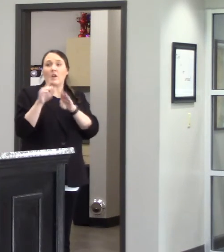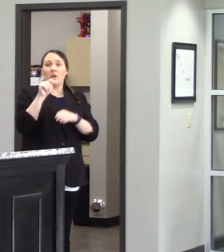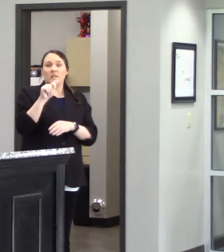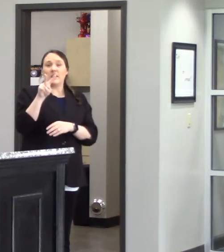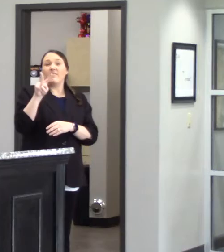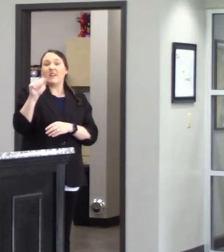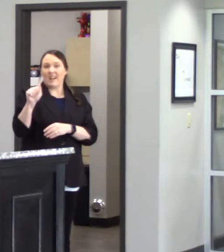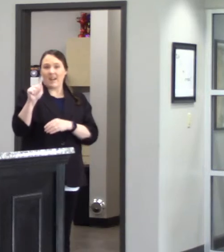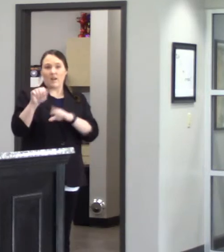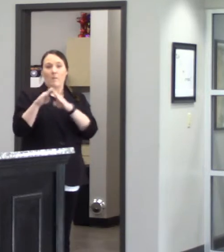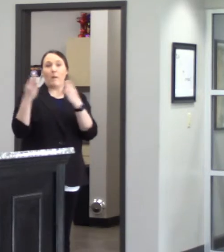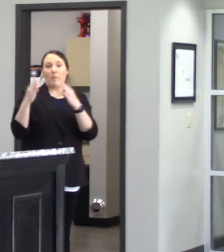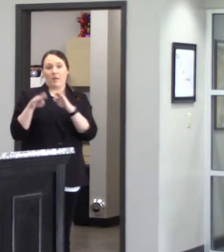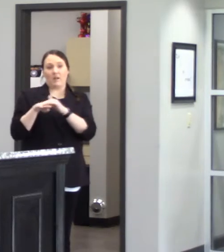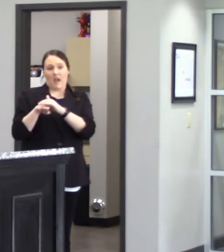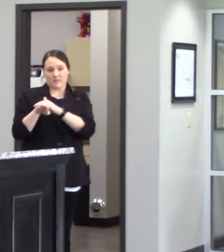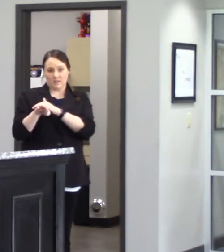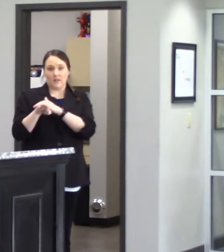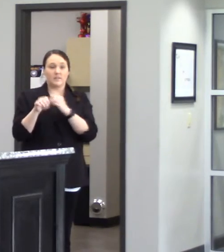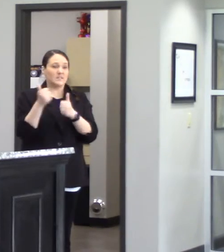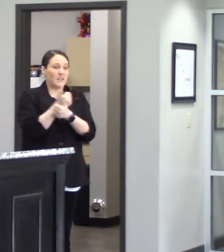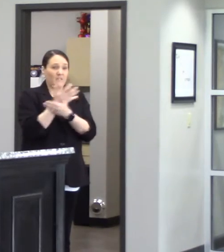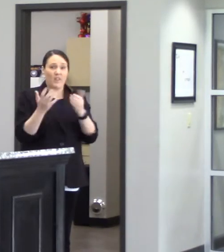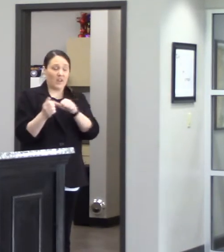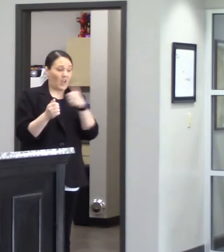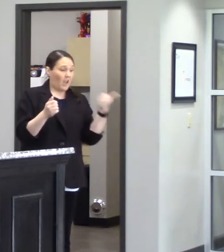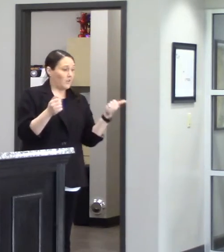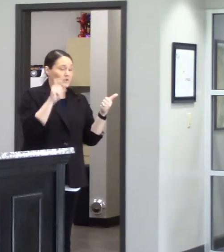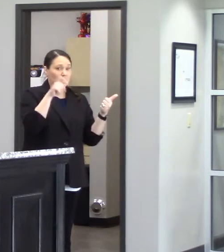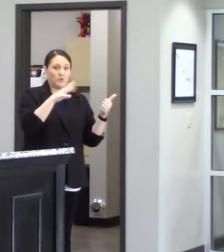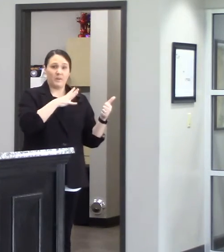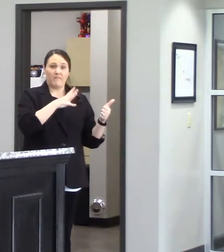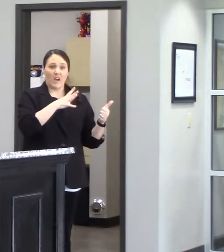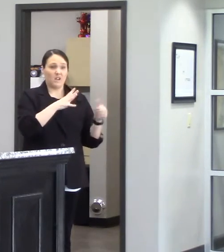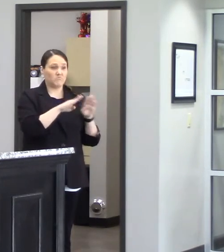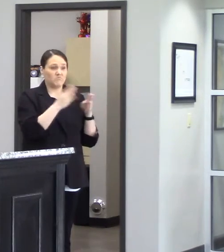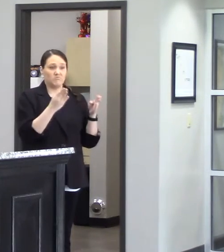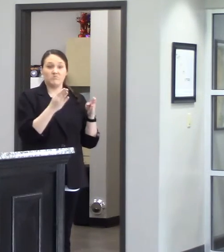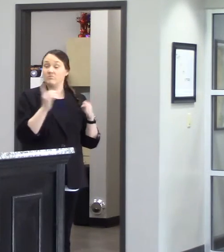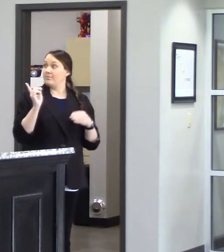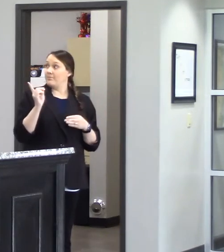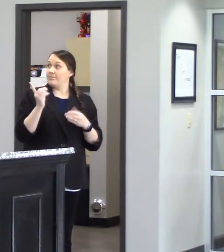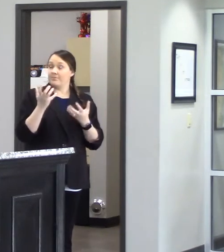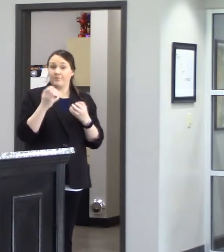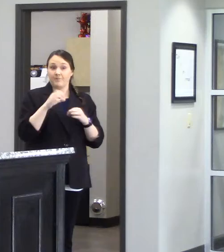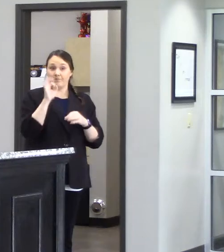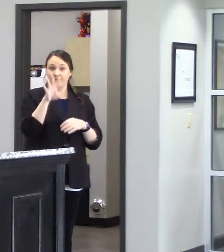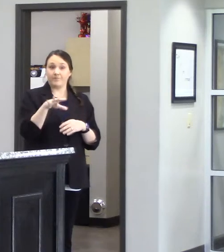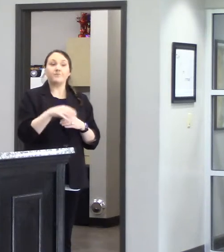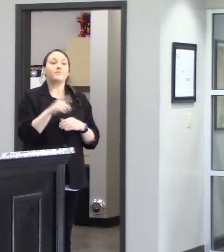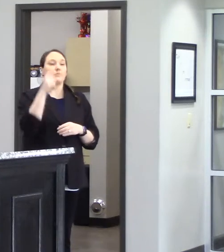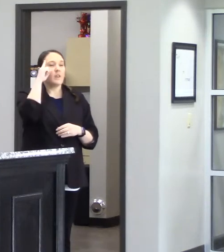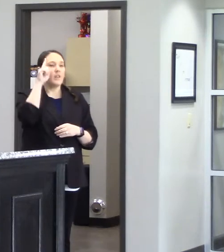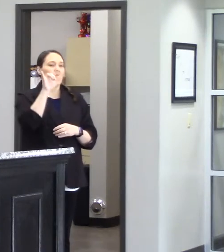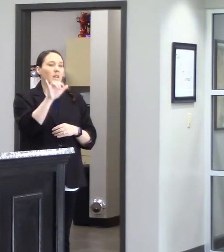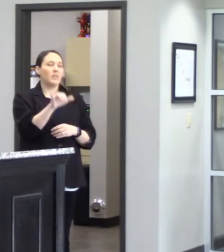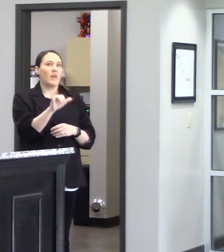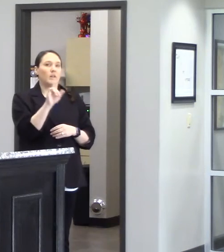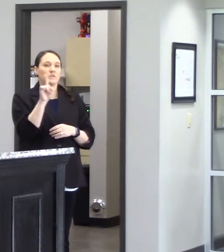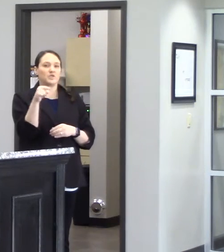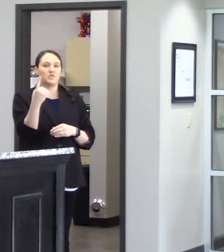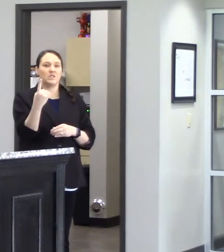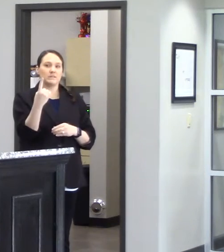the tva public access everything else should be good to go and actually encourage anything american i think uh dan that's just a uh